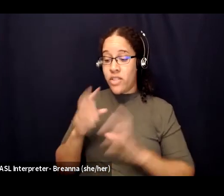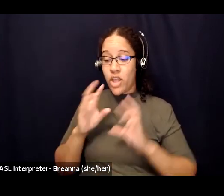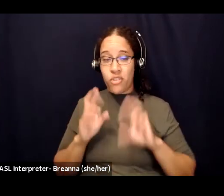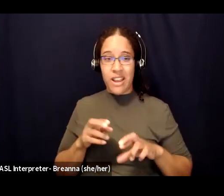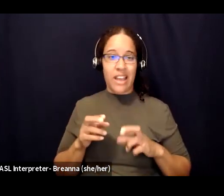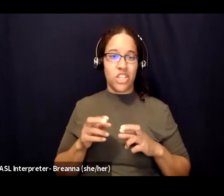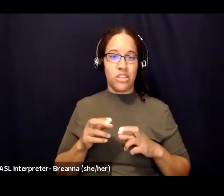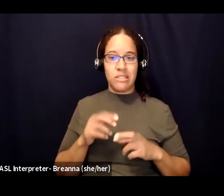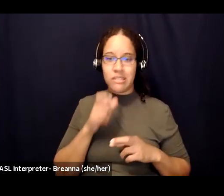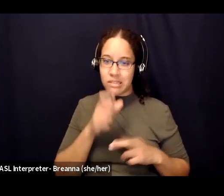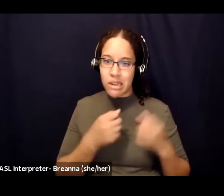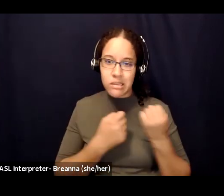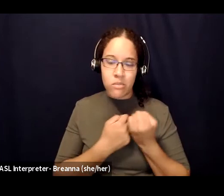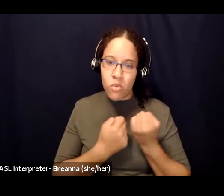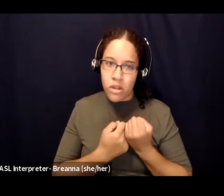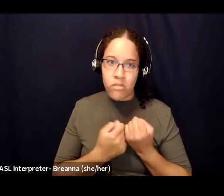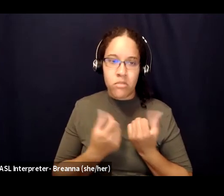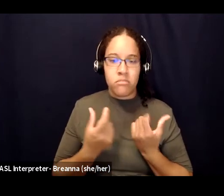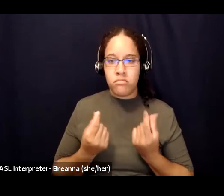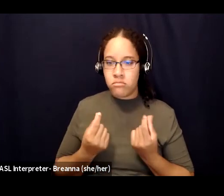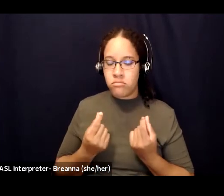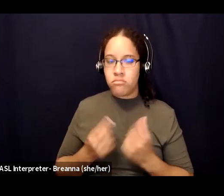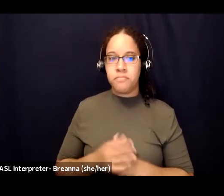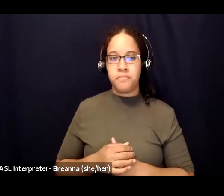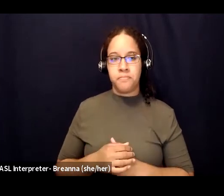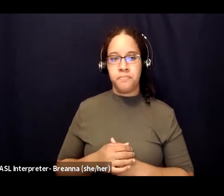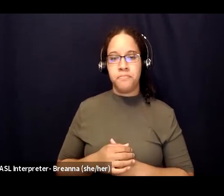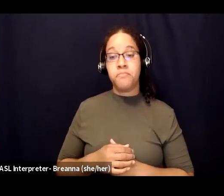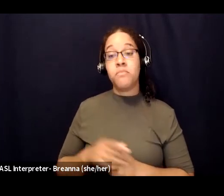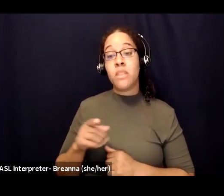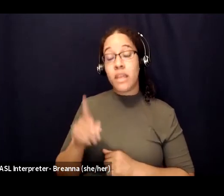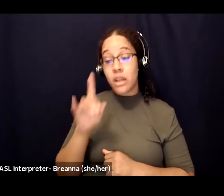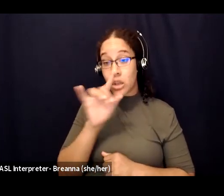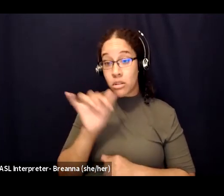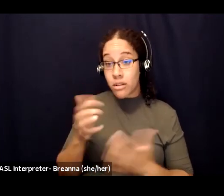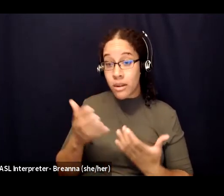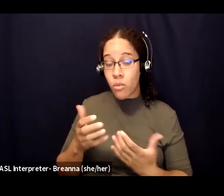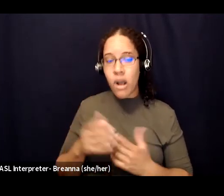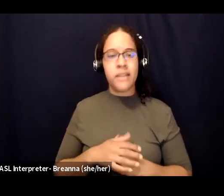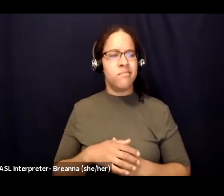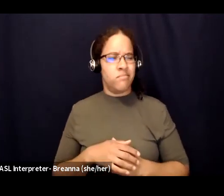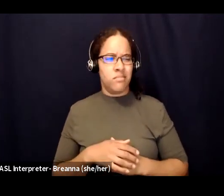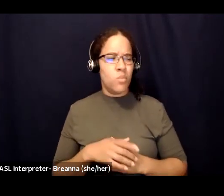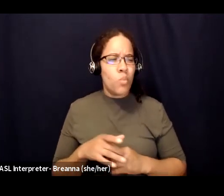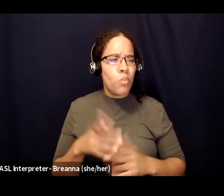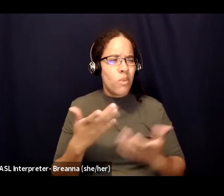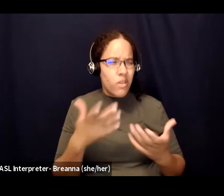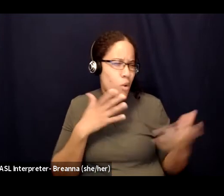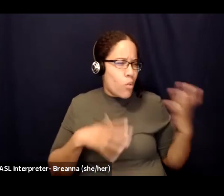again not believing asking what you're wearing or doing when this all occurred asking what you did to provoke it saying you should have gotten over